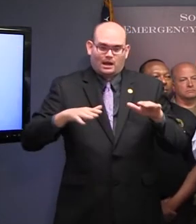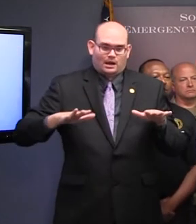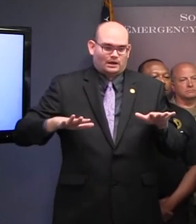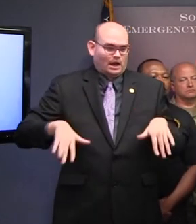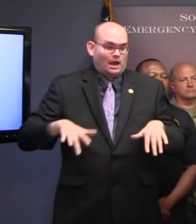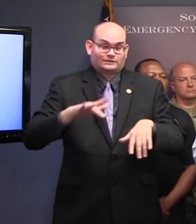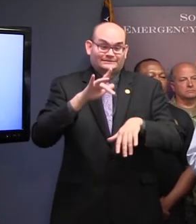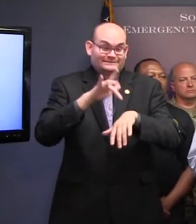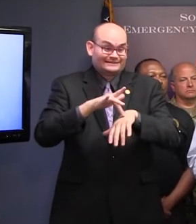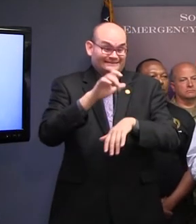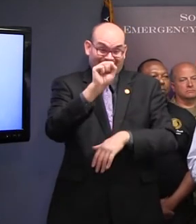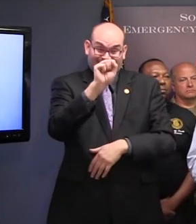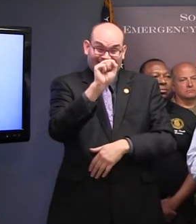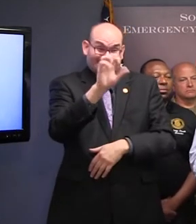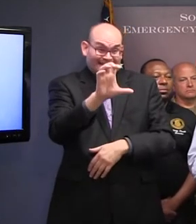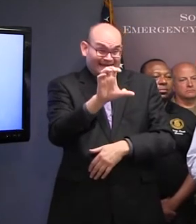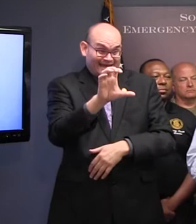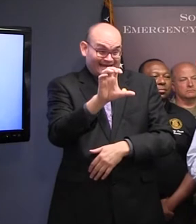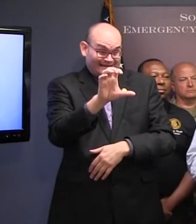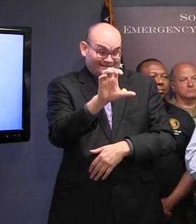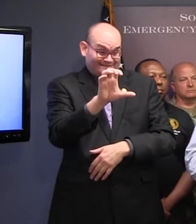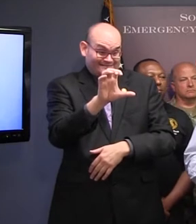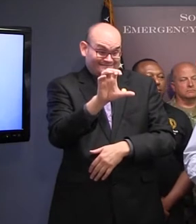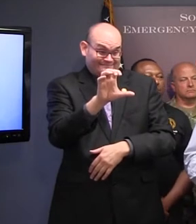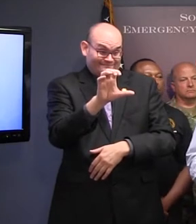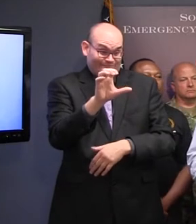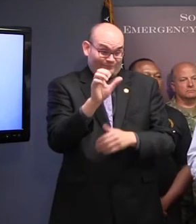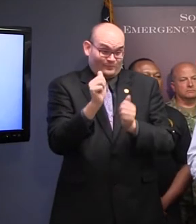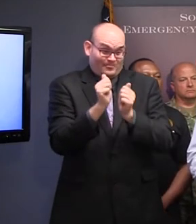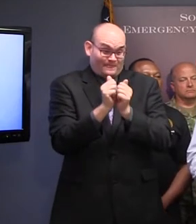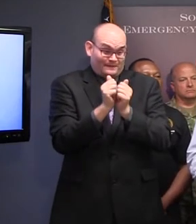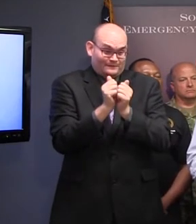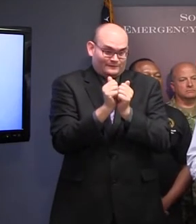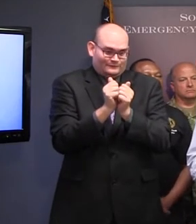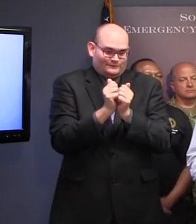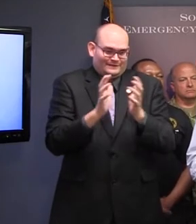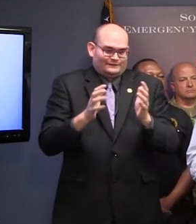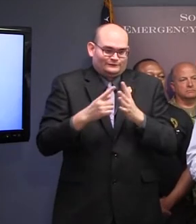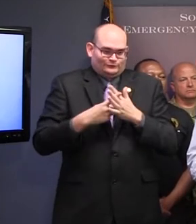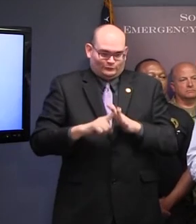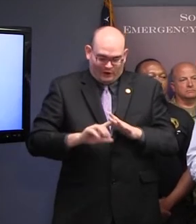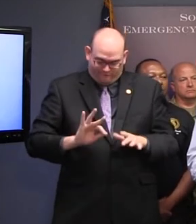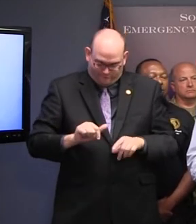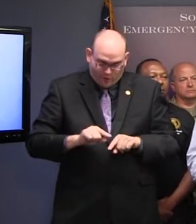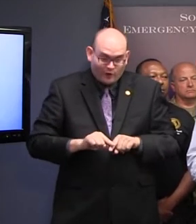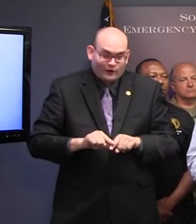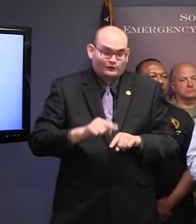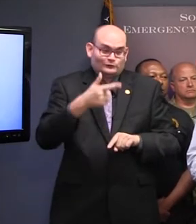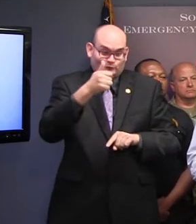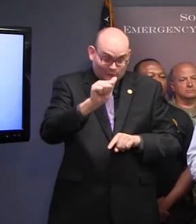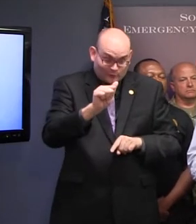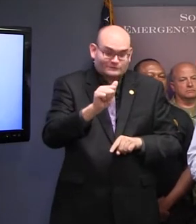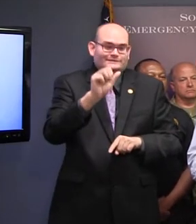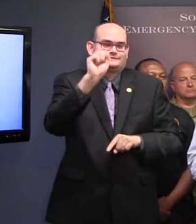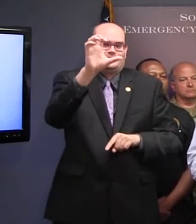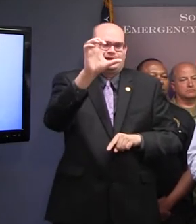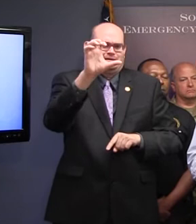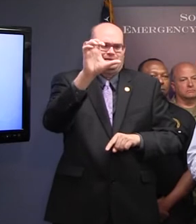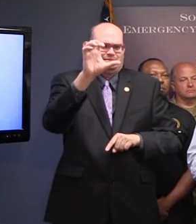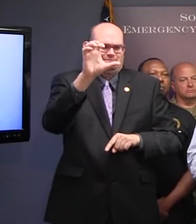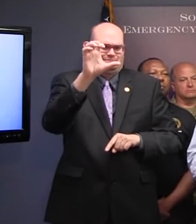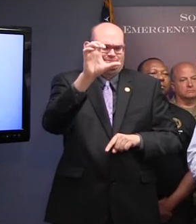after first traveling up the coast from Florida through Georgia and then to us. What that means is we are already